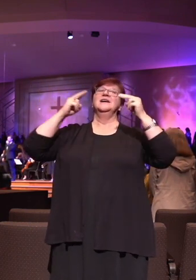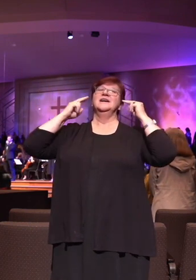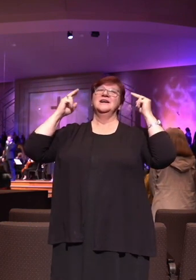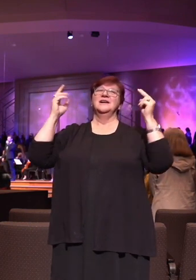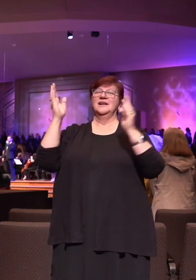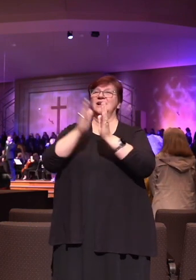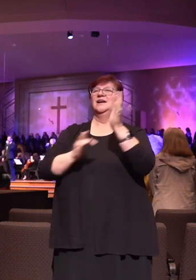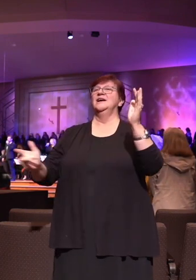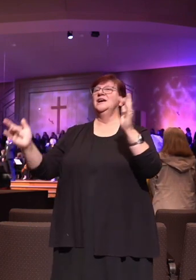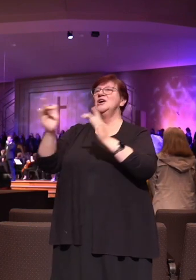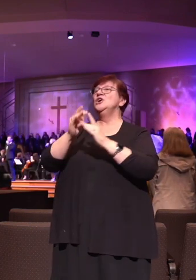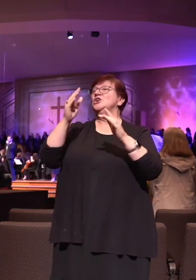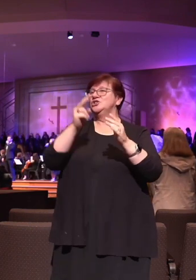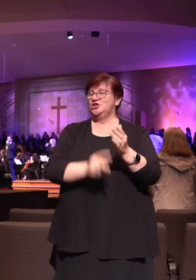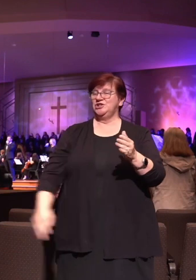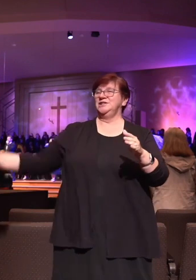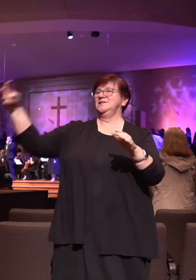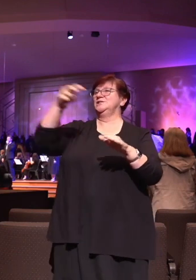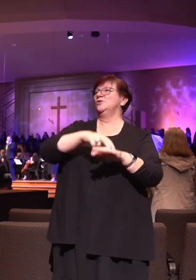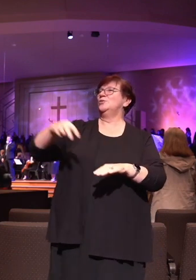we arose.